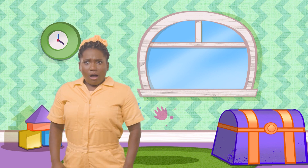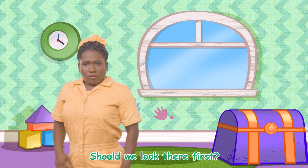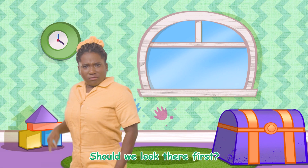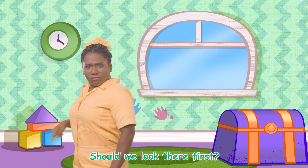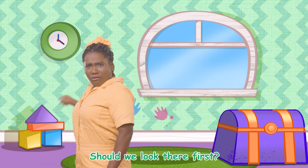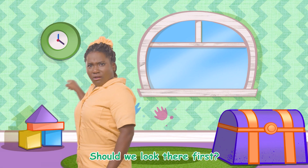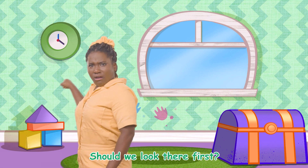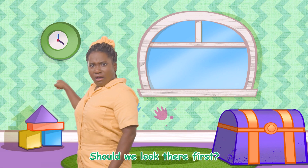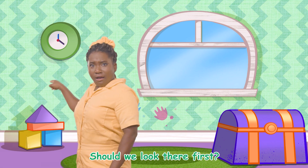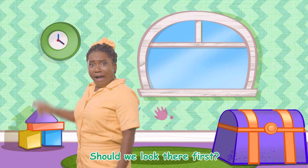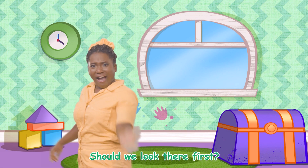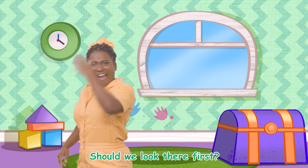Should we look there first?